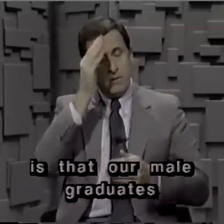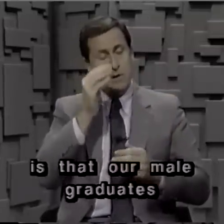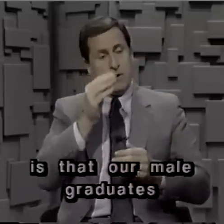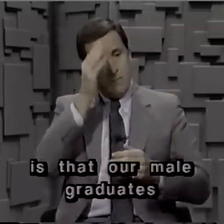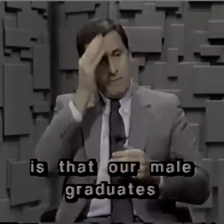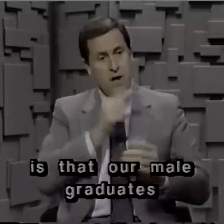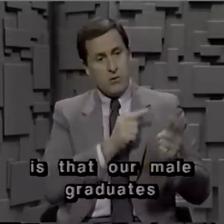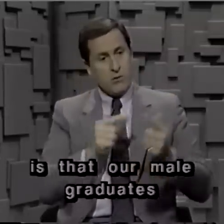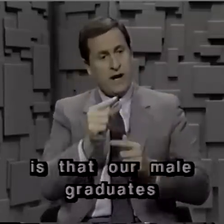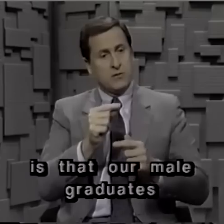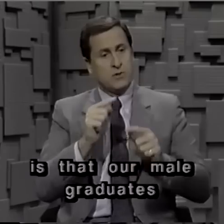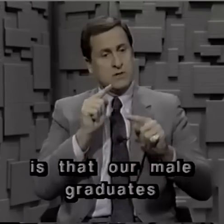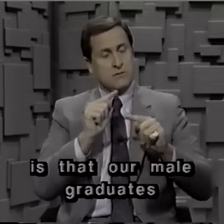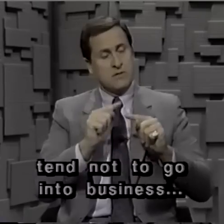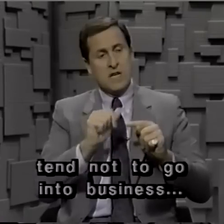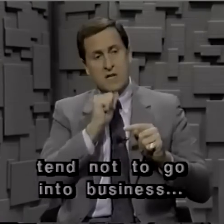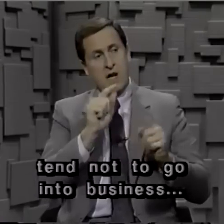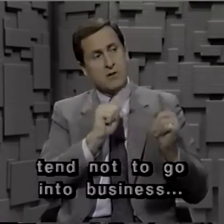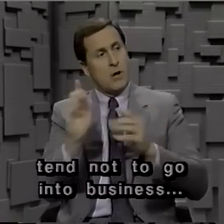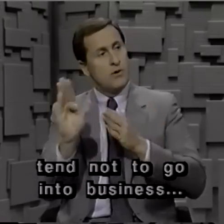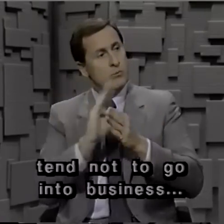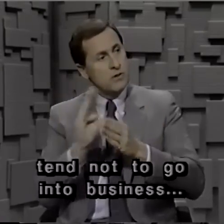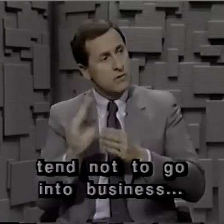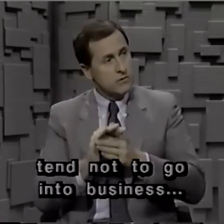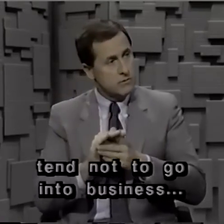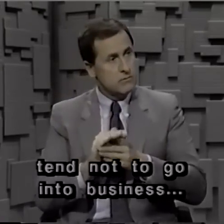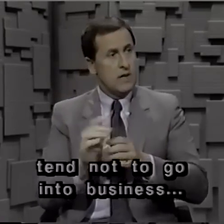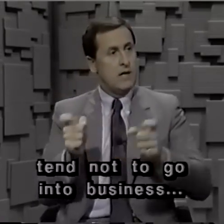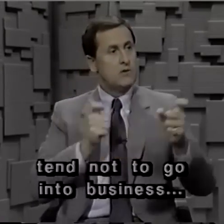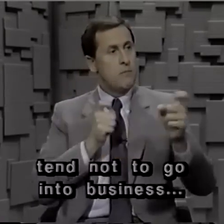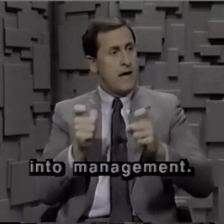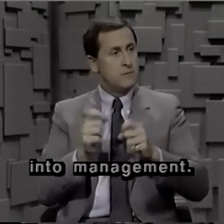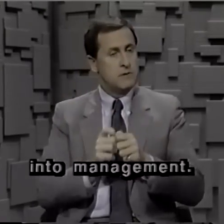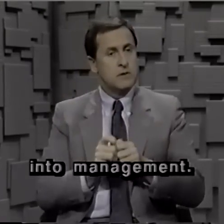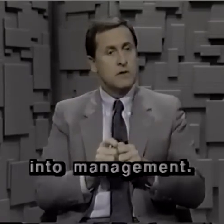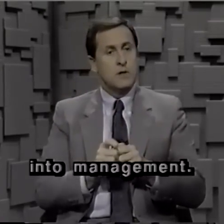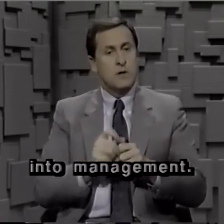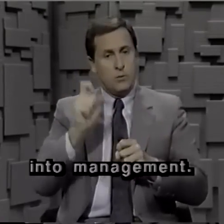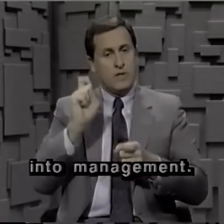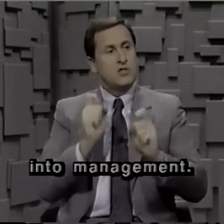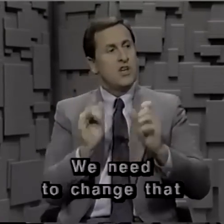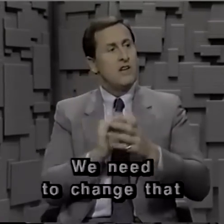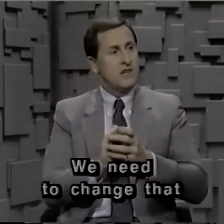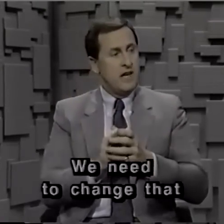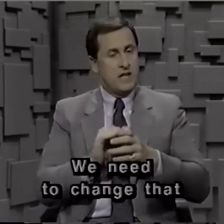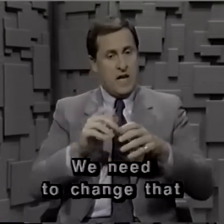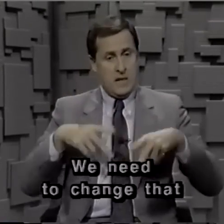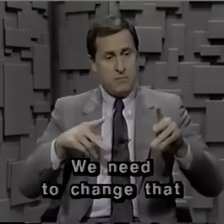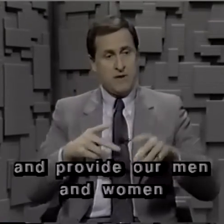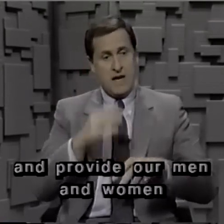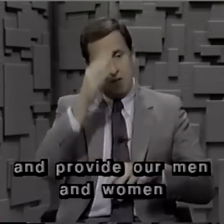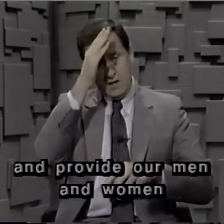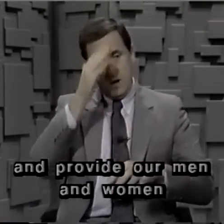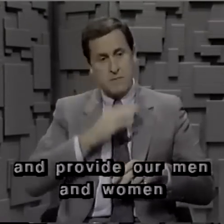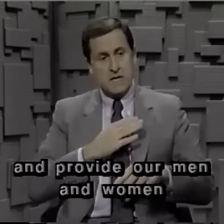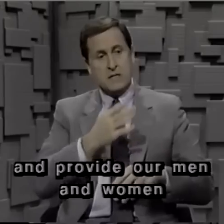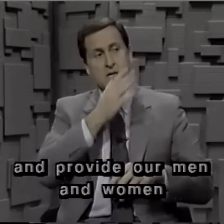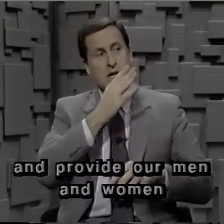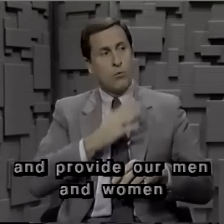male graduates tend not to go into business, into management. We need to change that and provide our men and